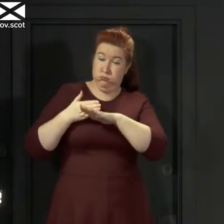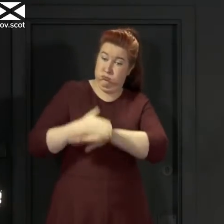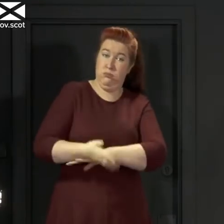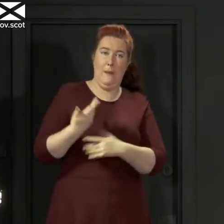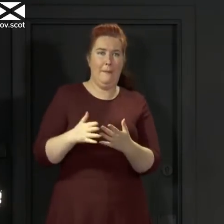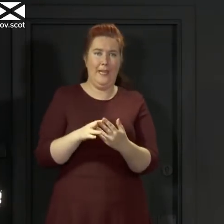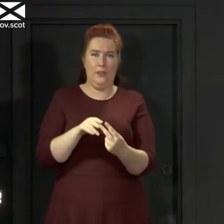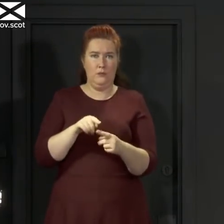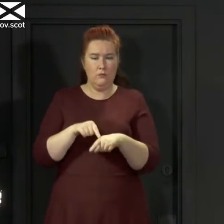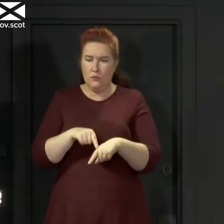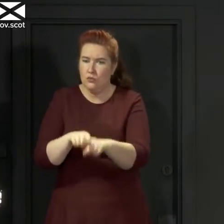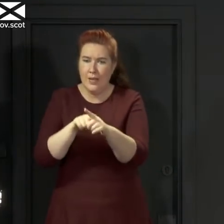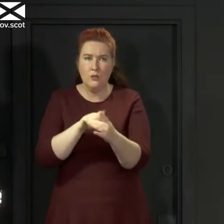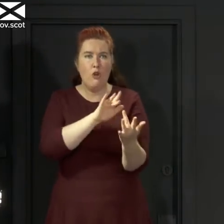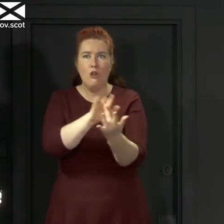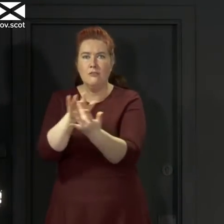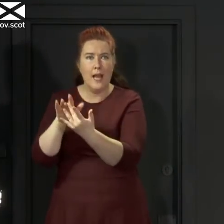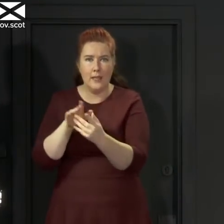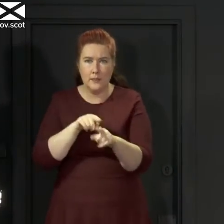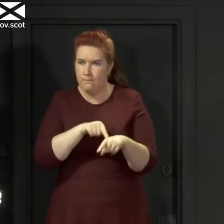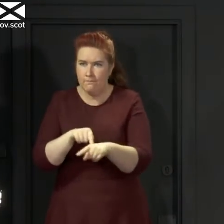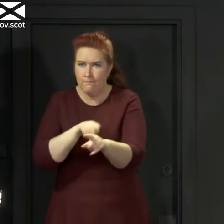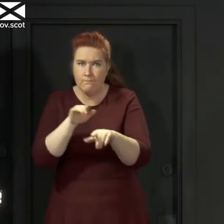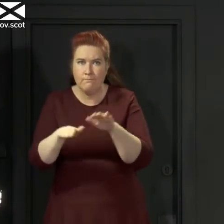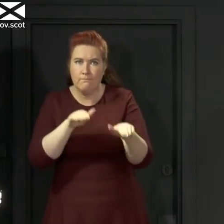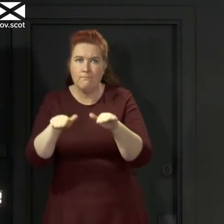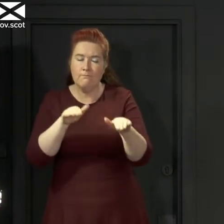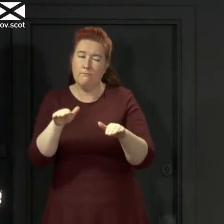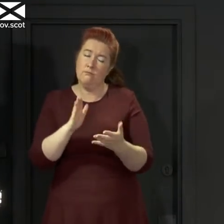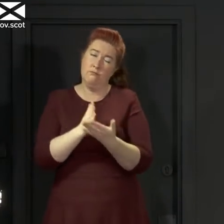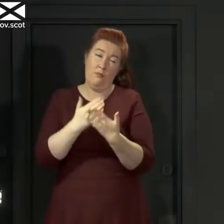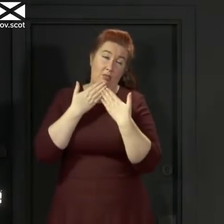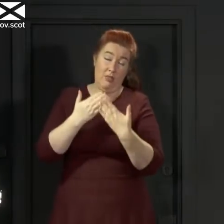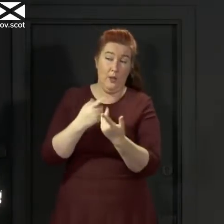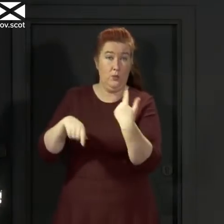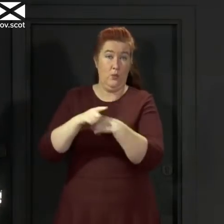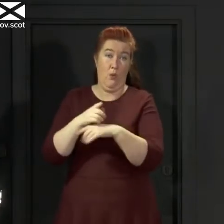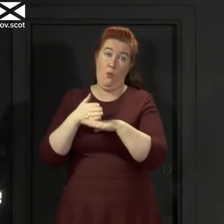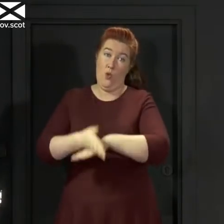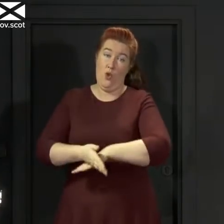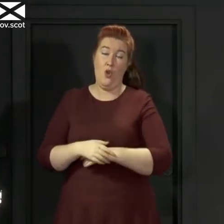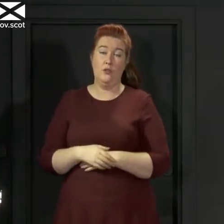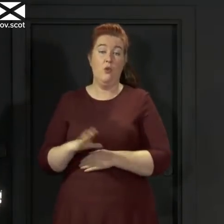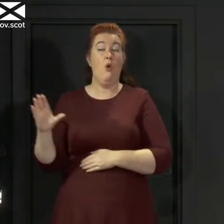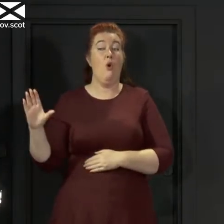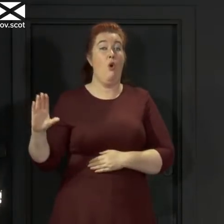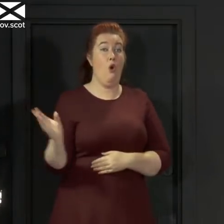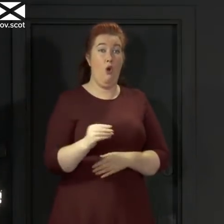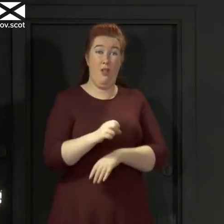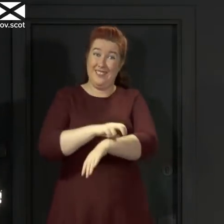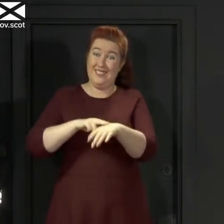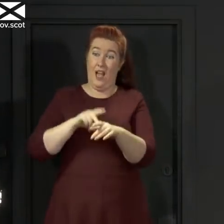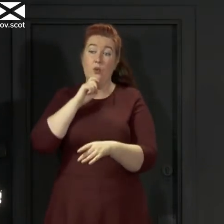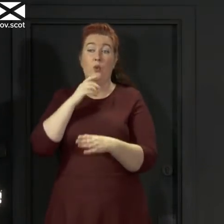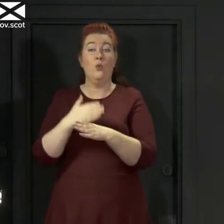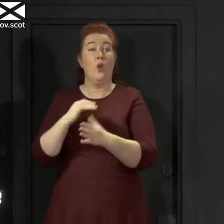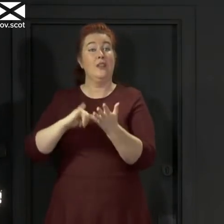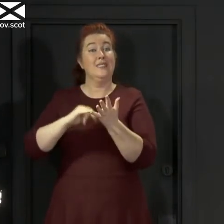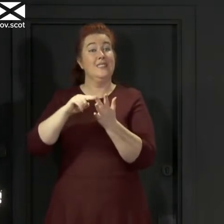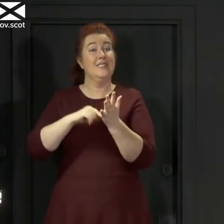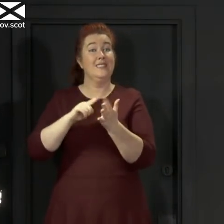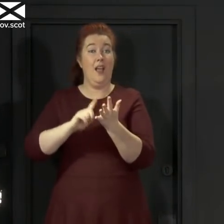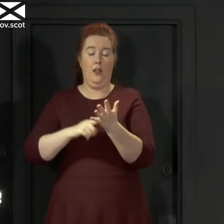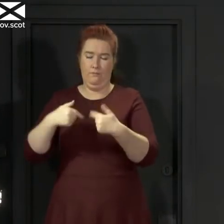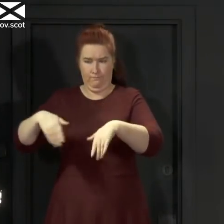has been underway, and I want to convey my thanks to everyone involved in that. All staff at CTL have been told to isolate at home for